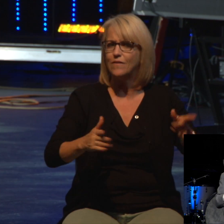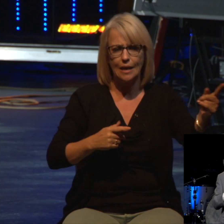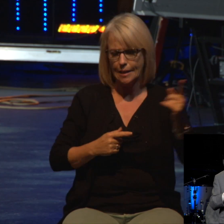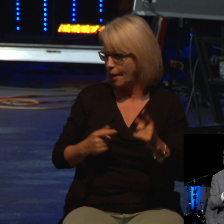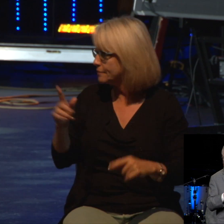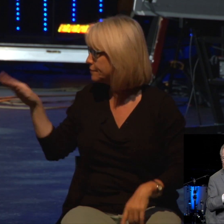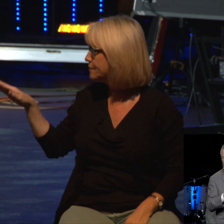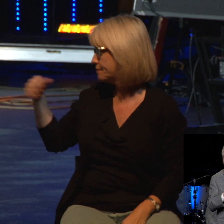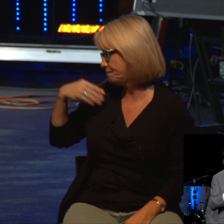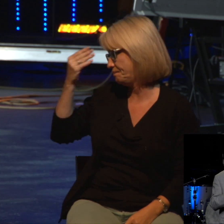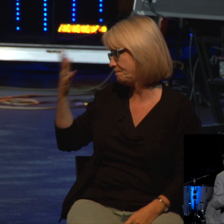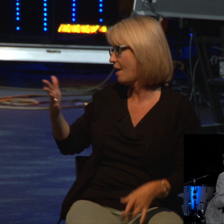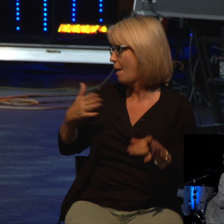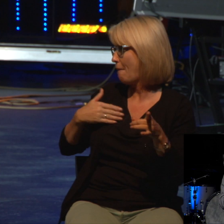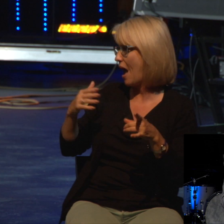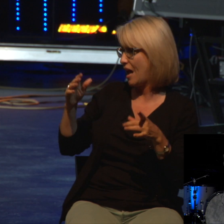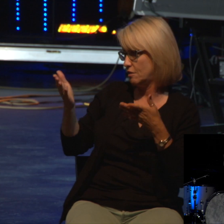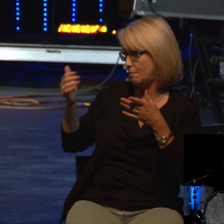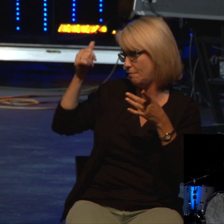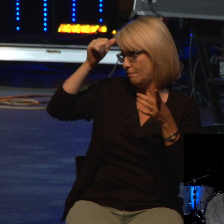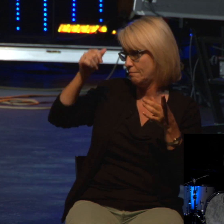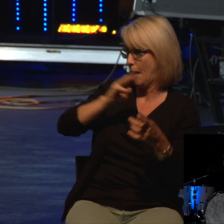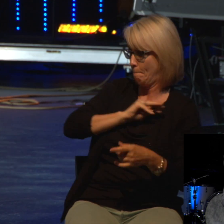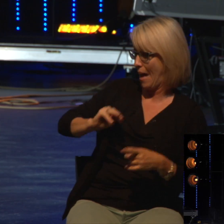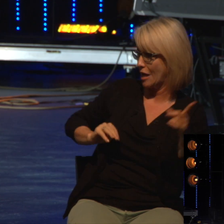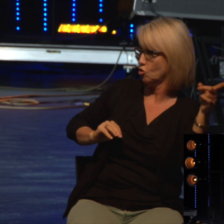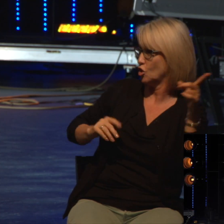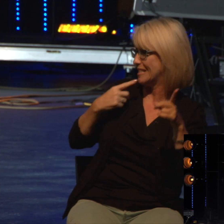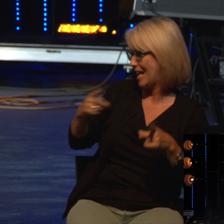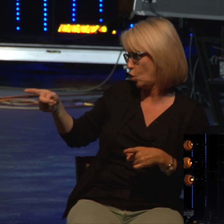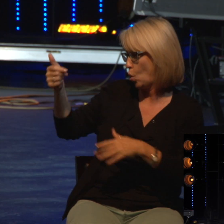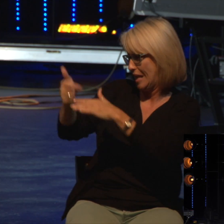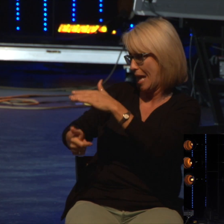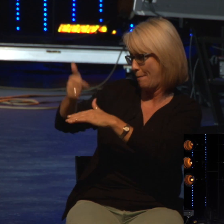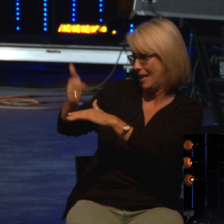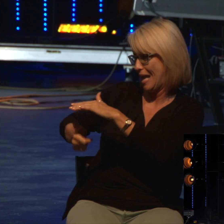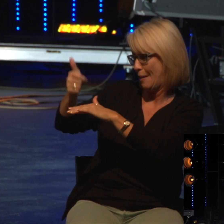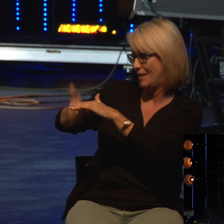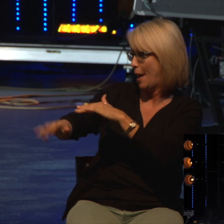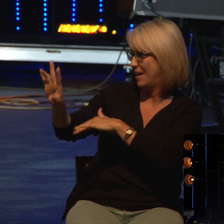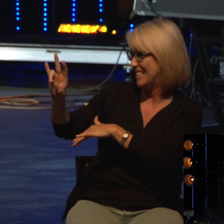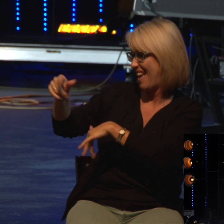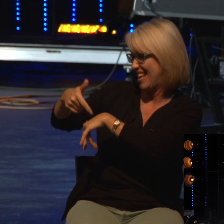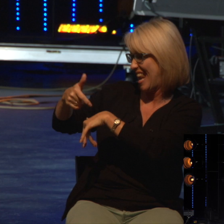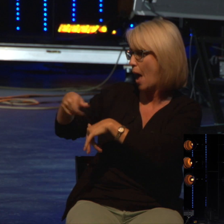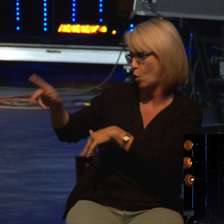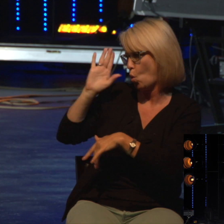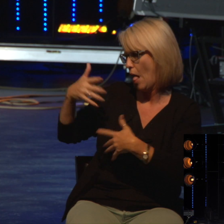yourself seven times in Jordan River, and you'll be healed of your leprosy. And Naaman hit the ceiling. He